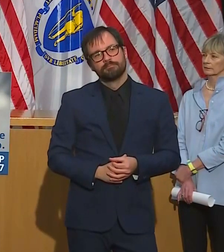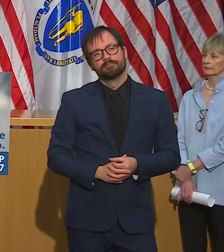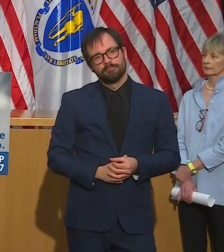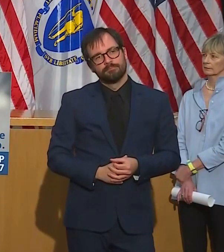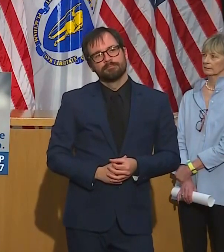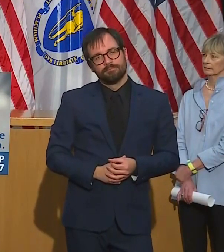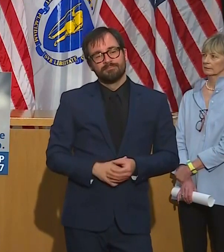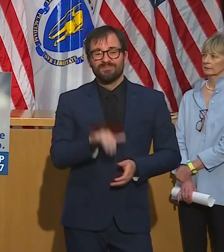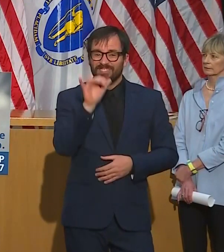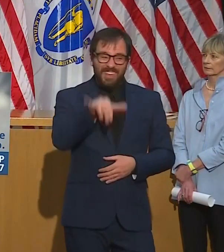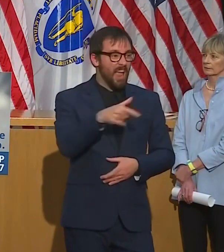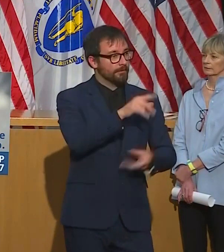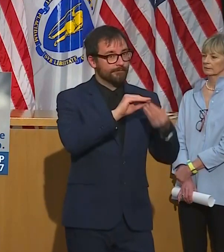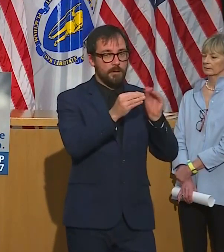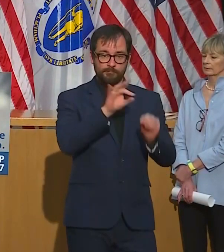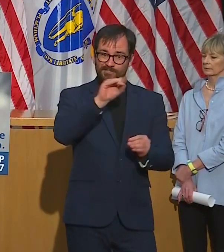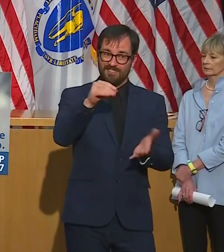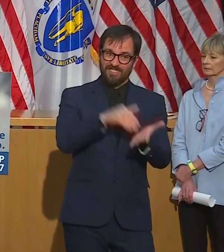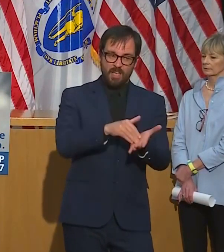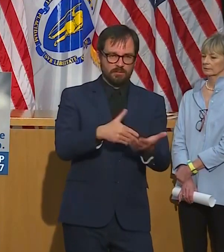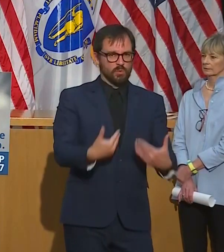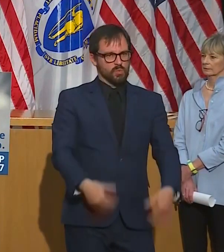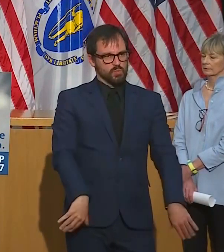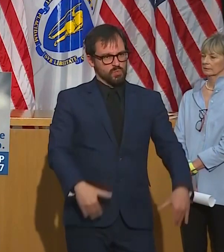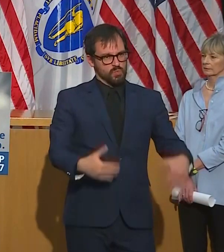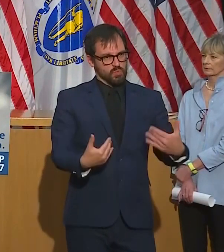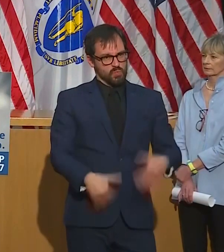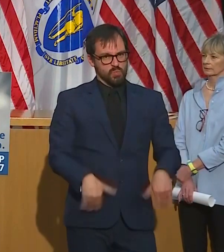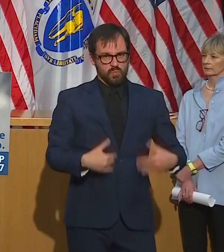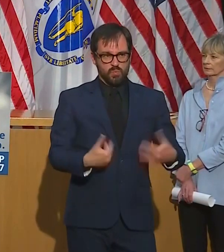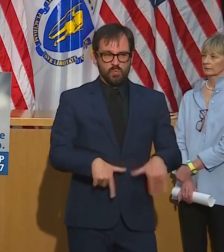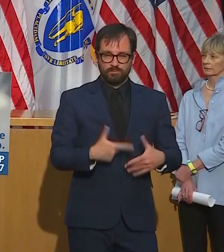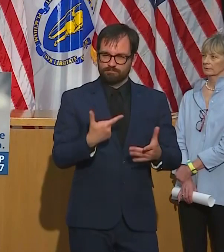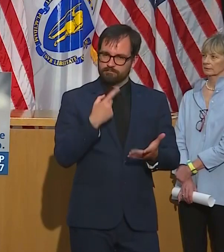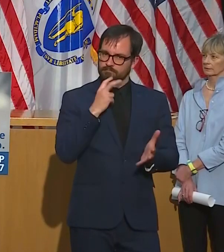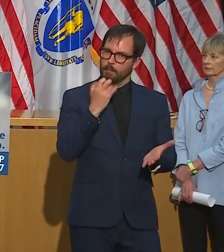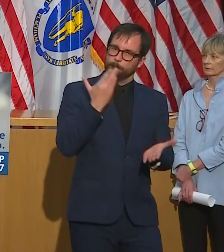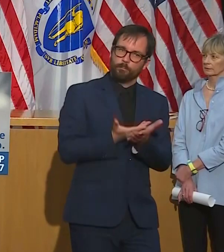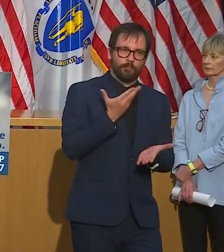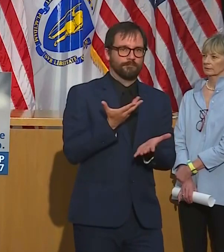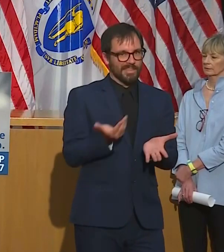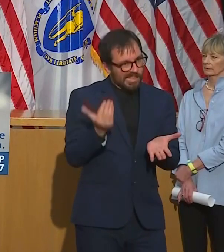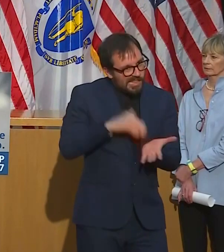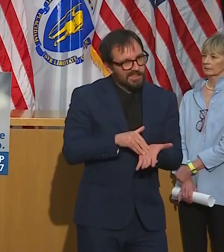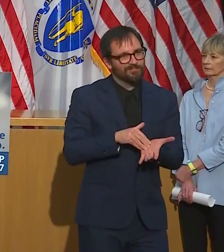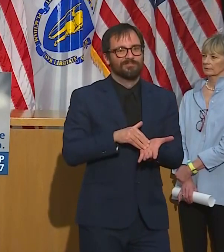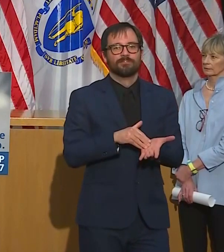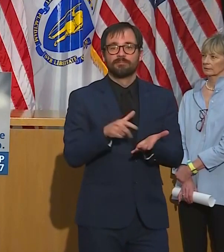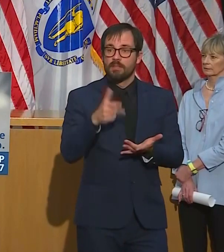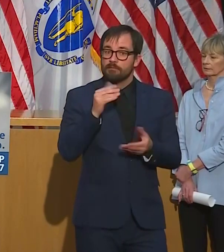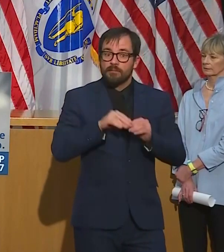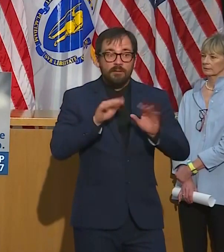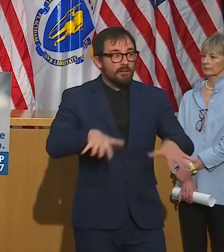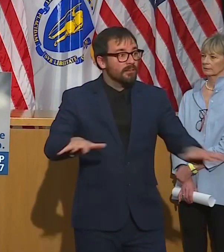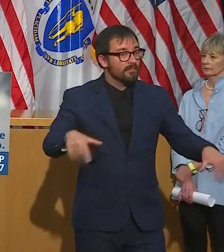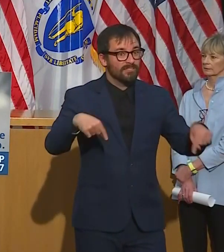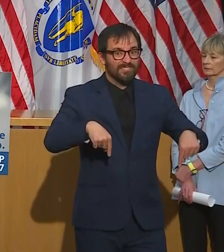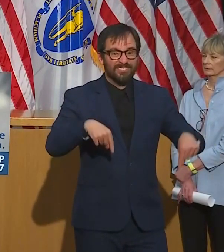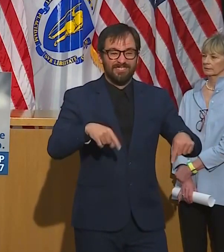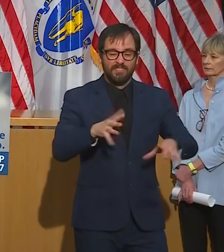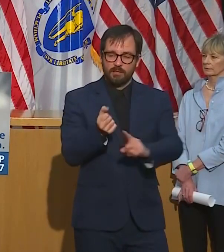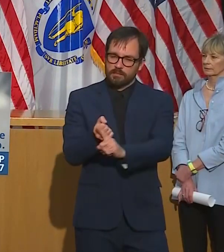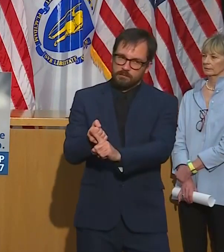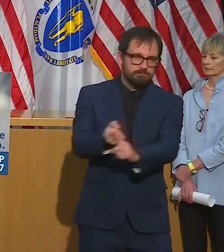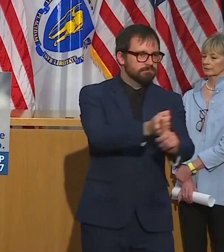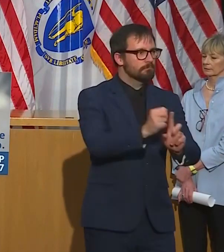about how big a deal this economic downturn is here in the Commonwealth for people who are dealing with the loss of a